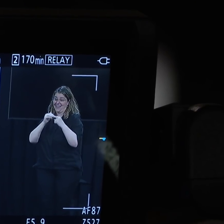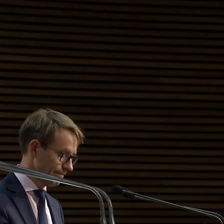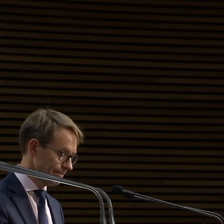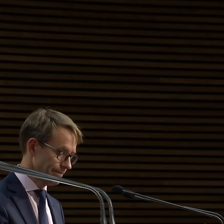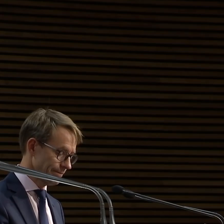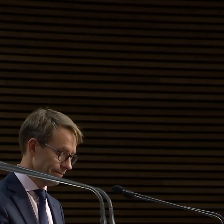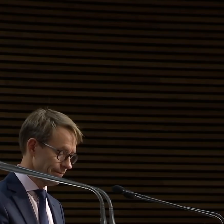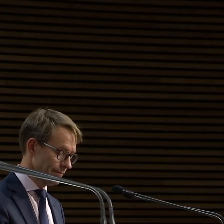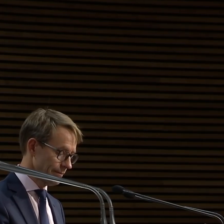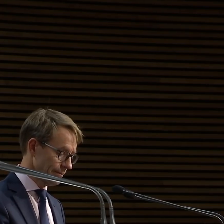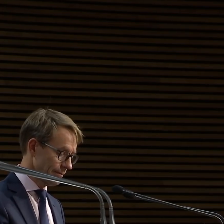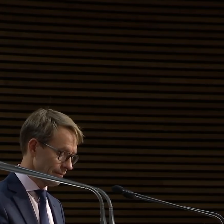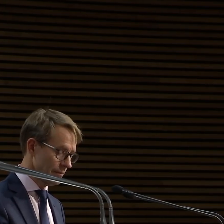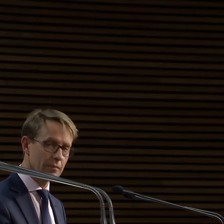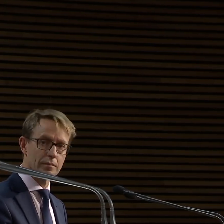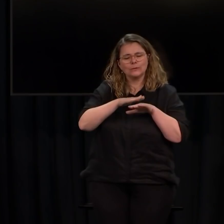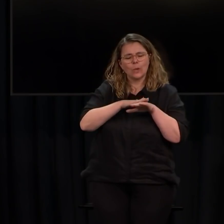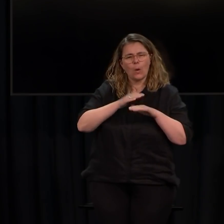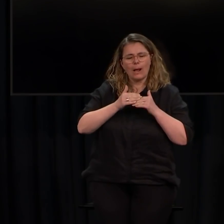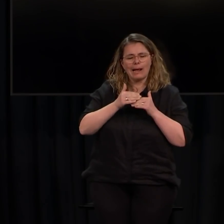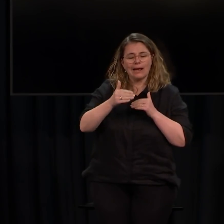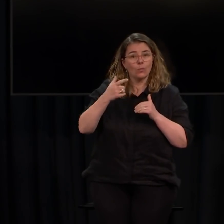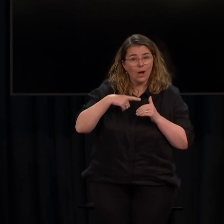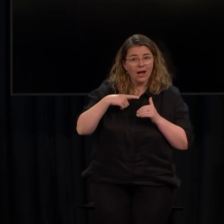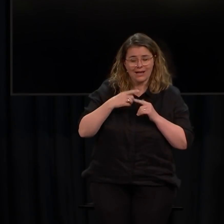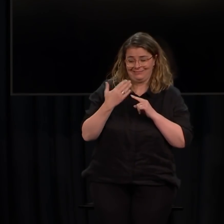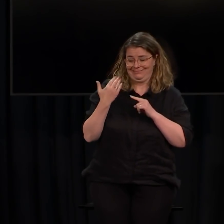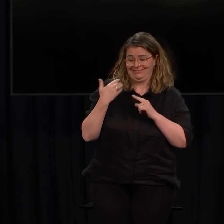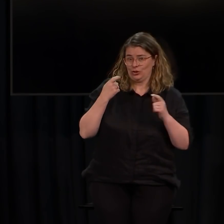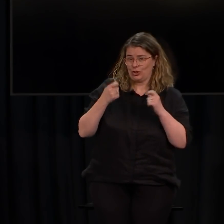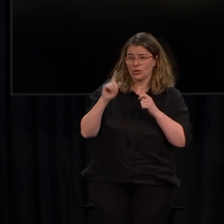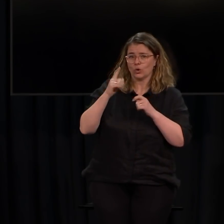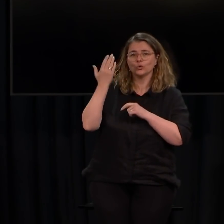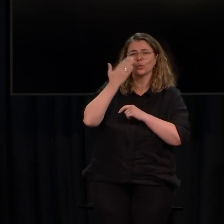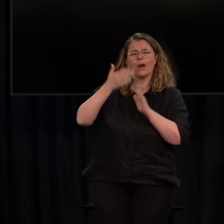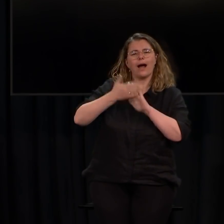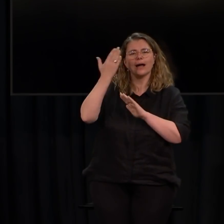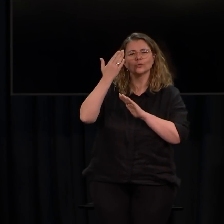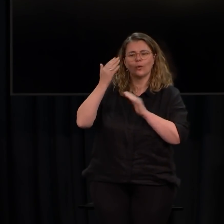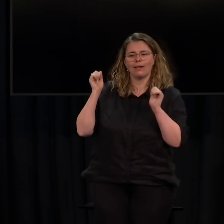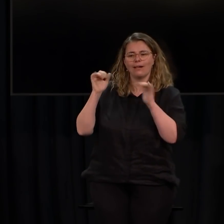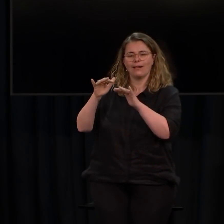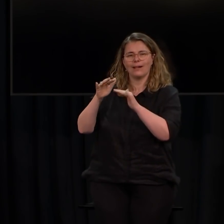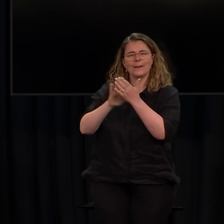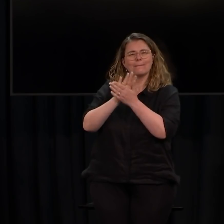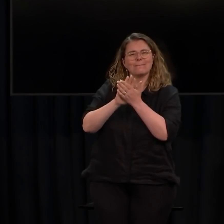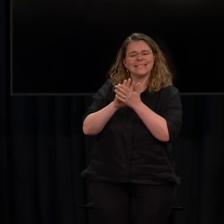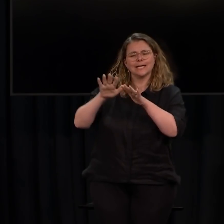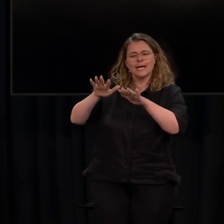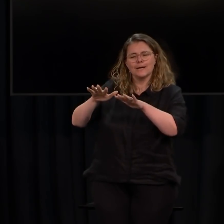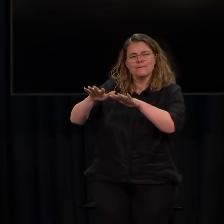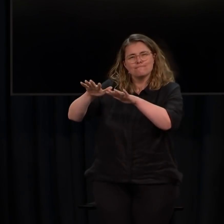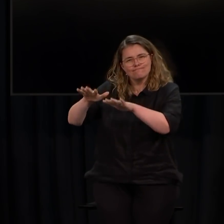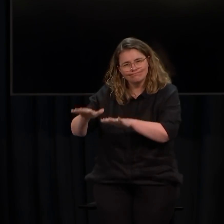shift now, but says she will be in a week. We have recently made changes to schooling that enables us just to let those changes